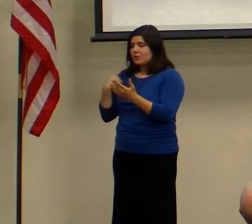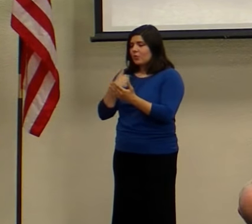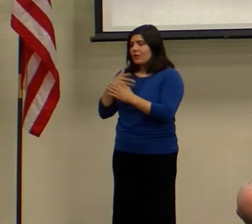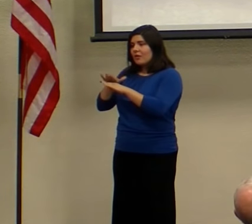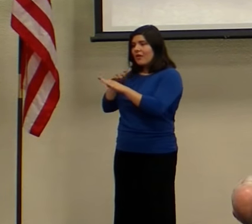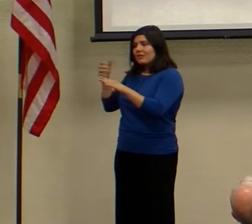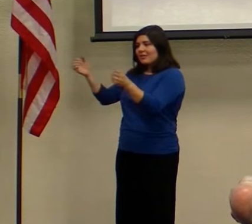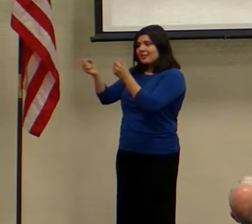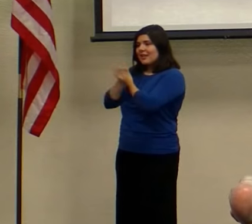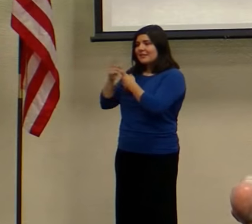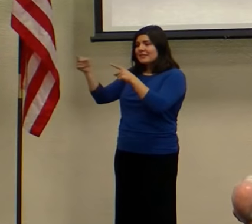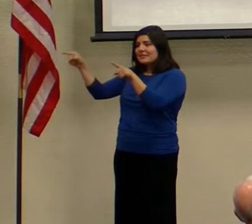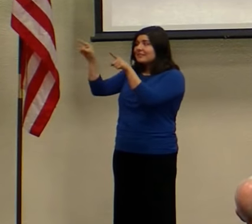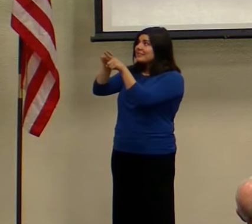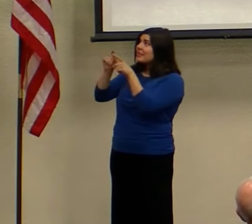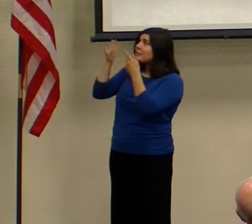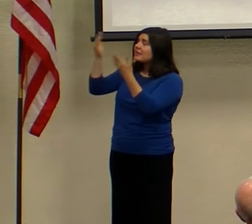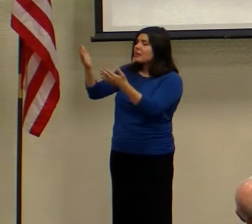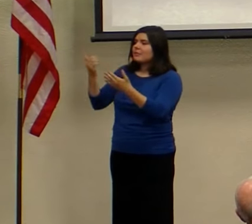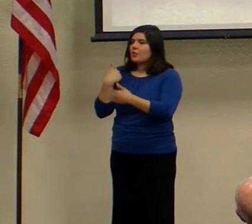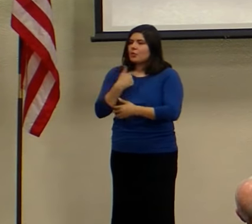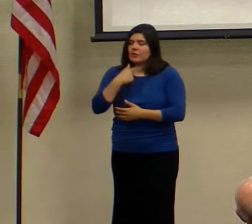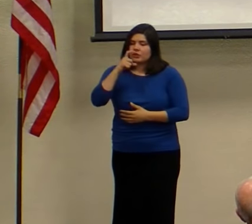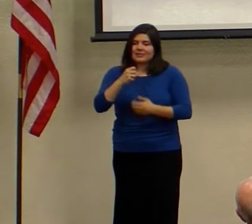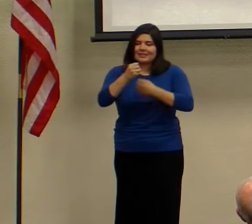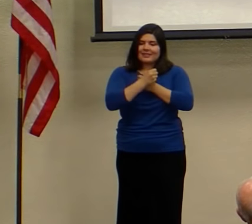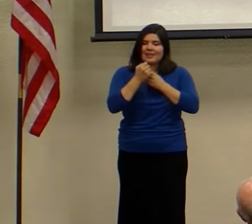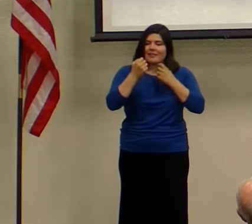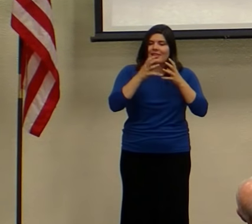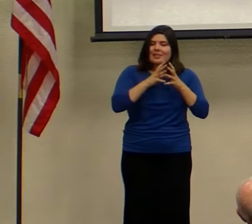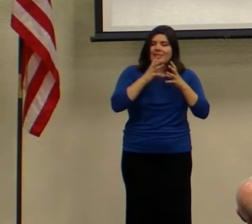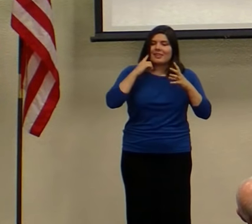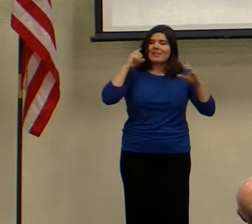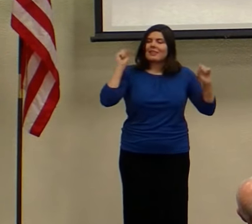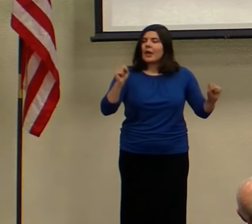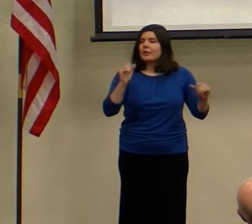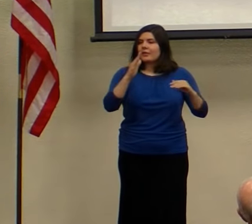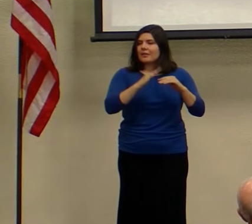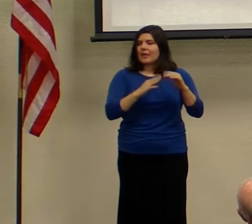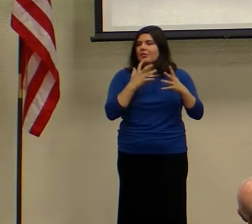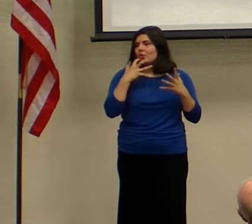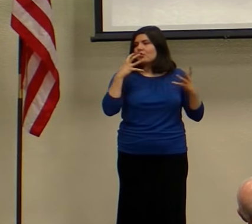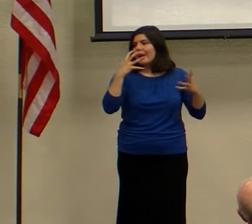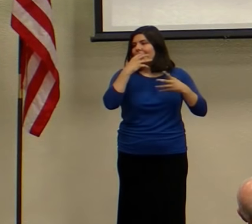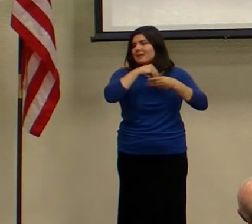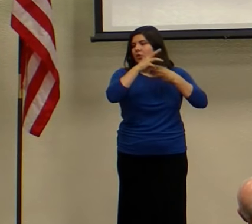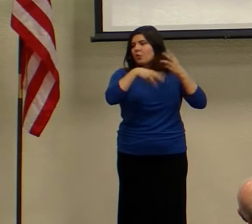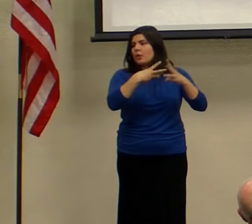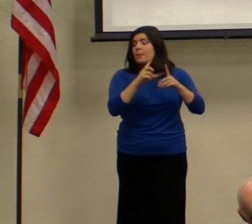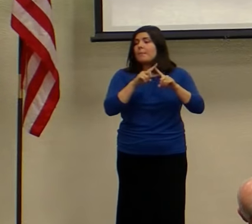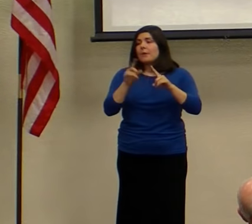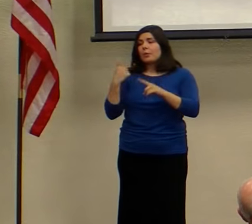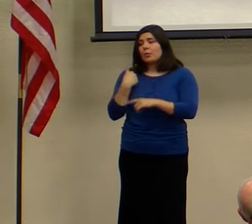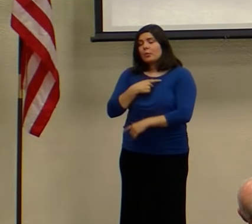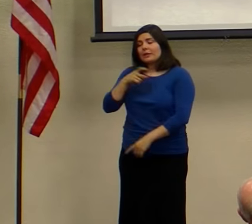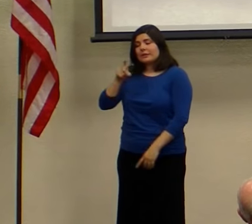my desire is that we love louder than those cries of the world. But we need to know what that looks like.